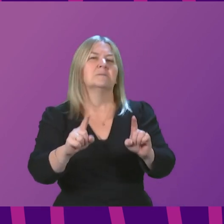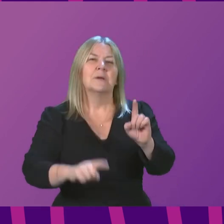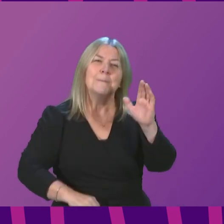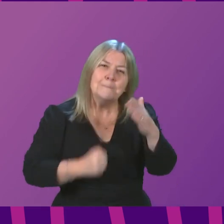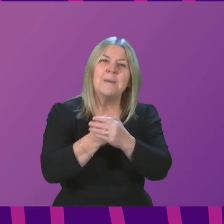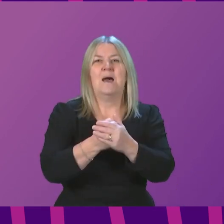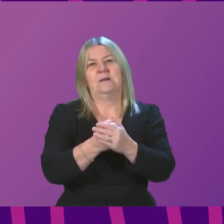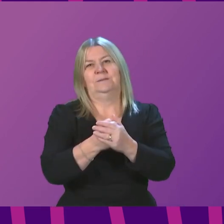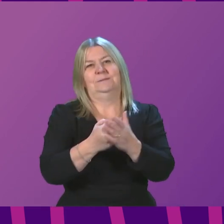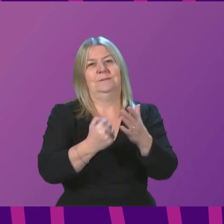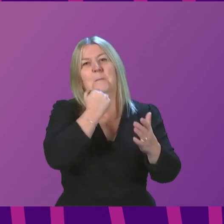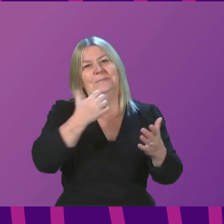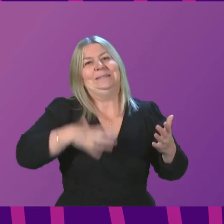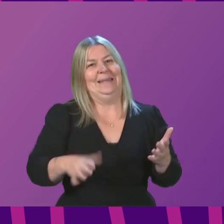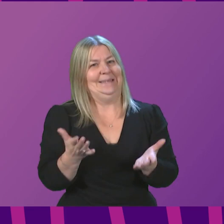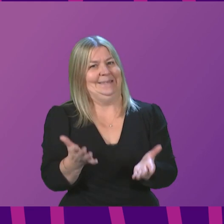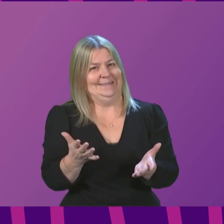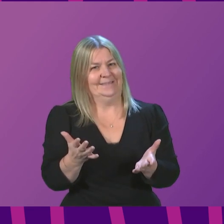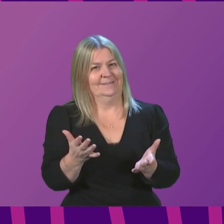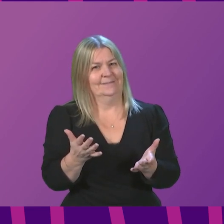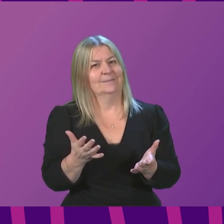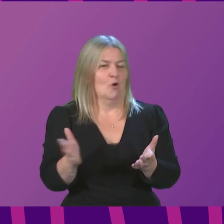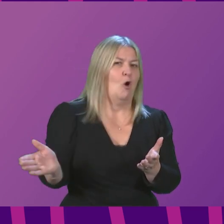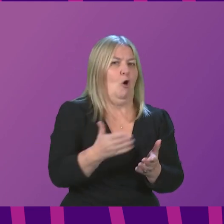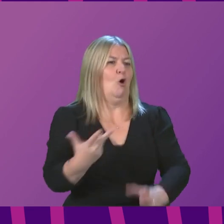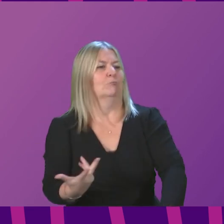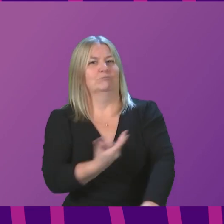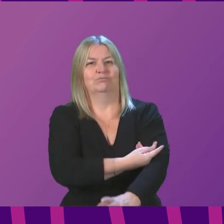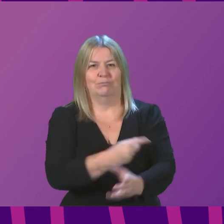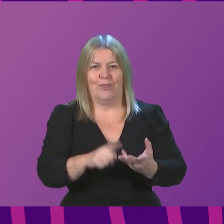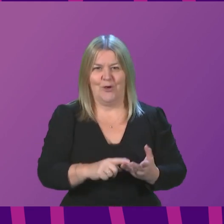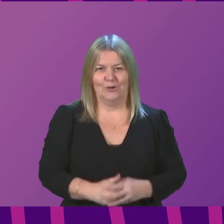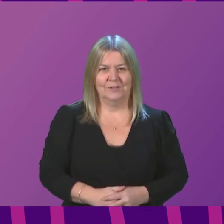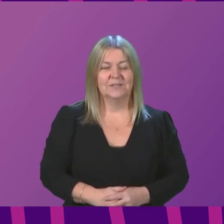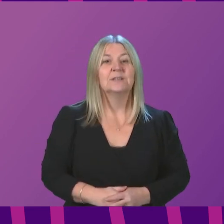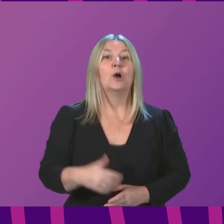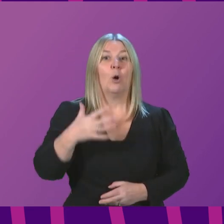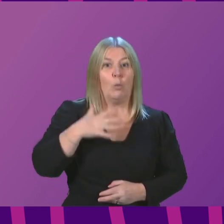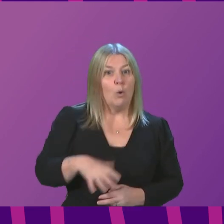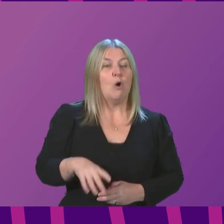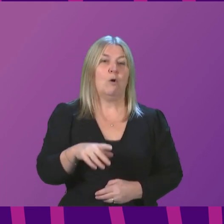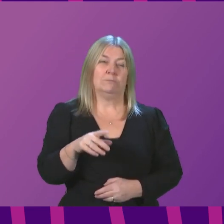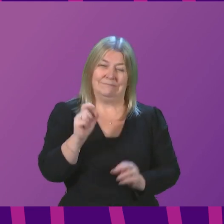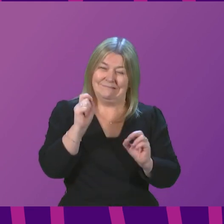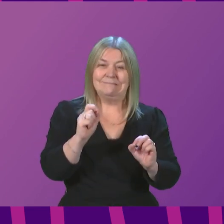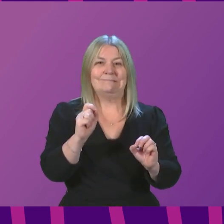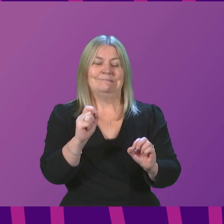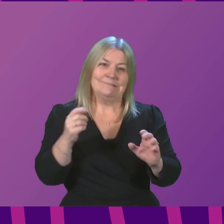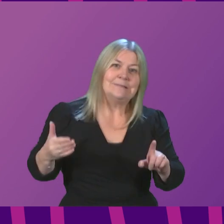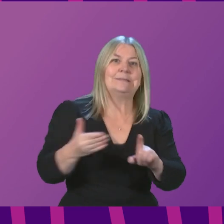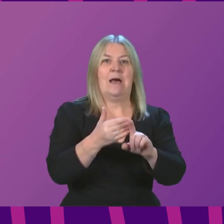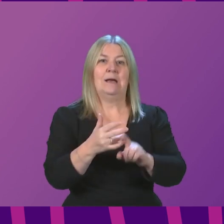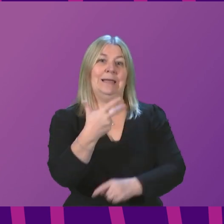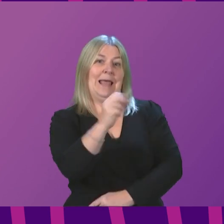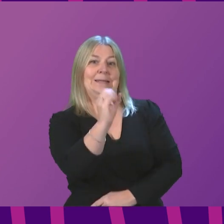need maximum numbers to get boosted as quickly as possible. We want to get to or as close as possible to the target of having